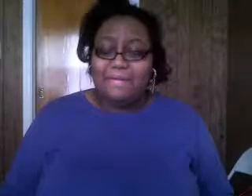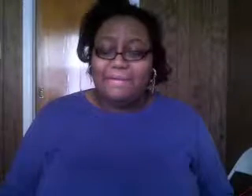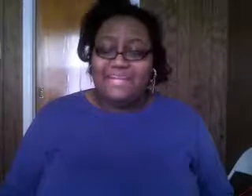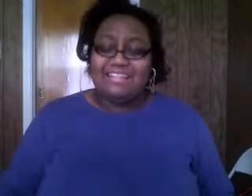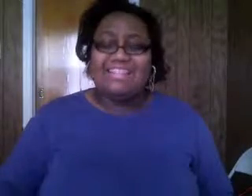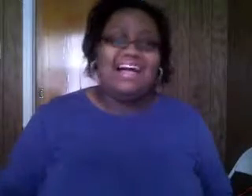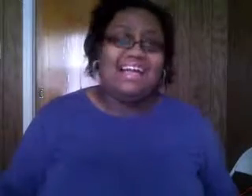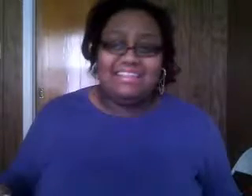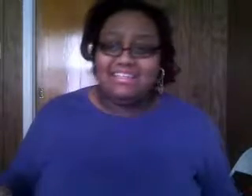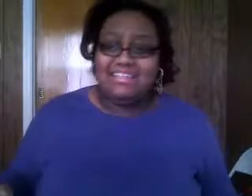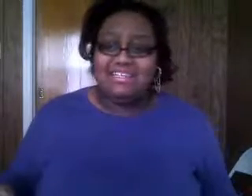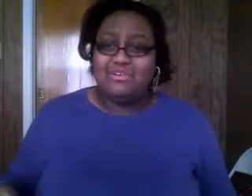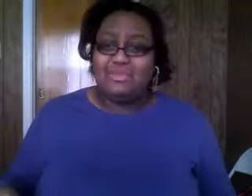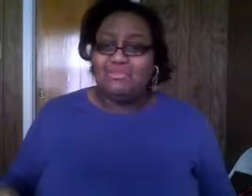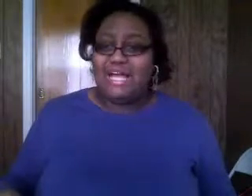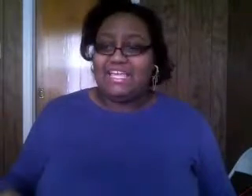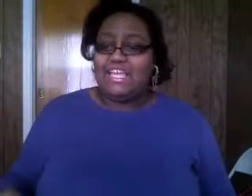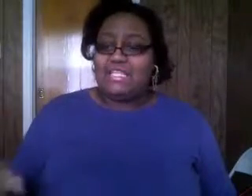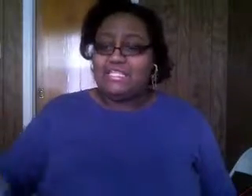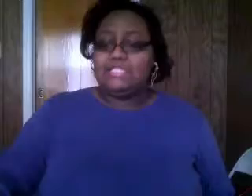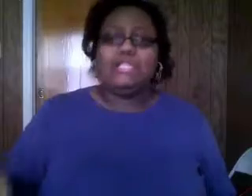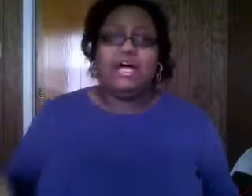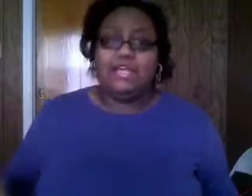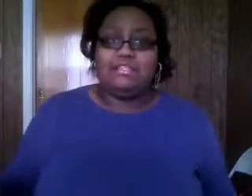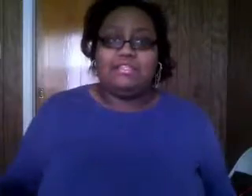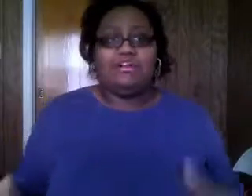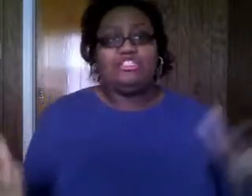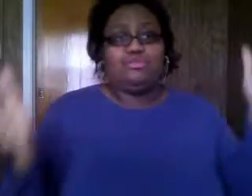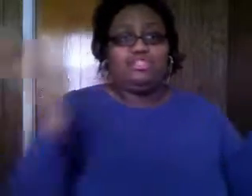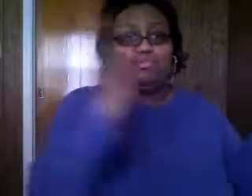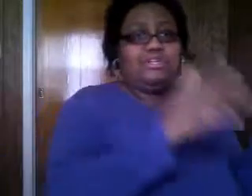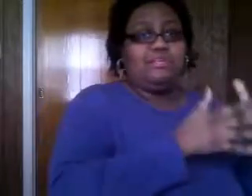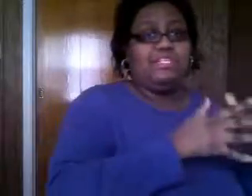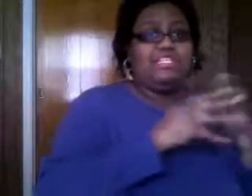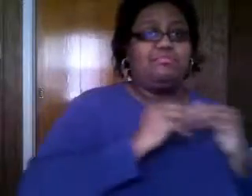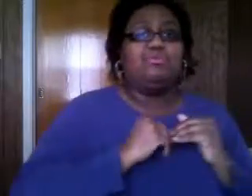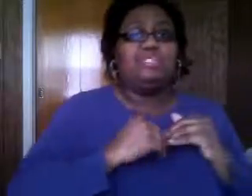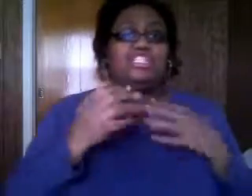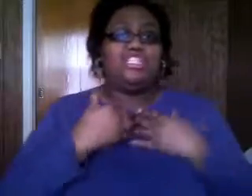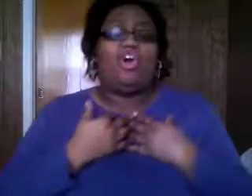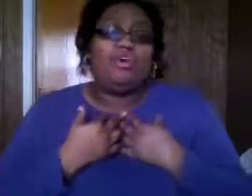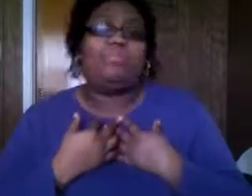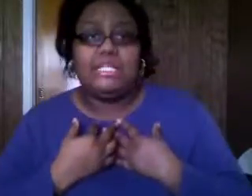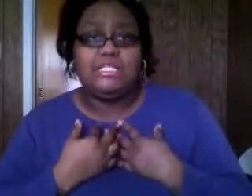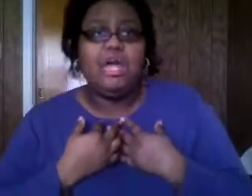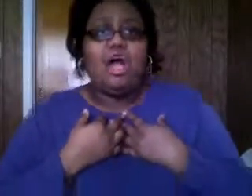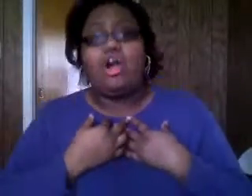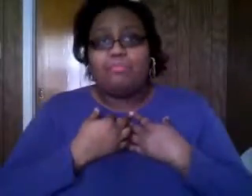like a line you know where you like this is the line this is our church we're in this building this is our place our